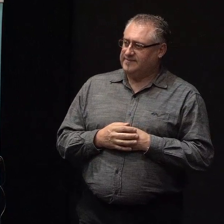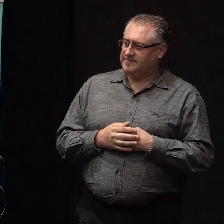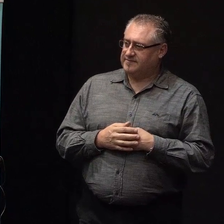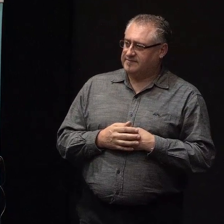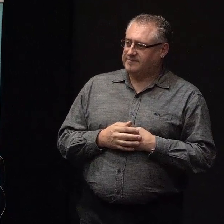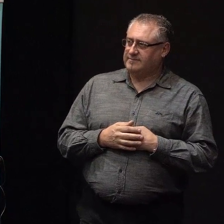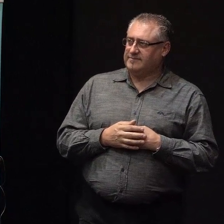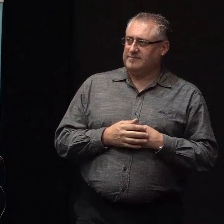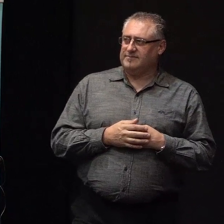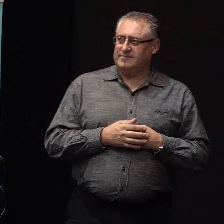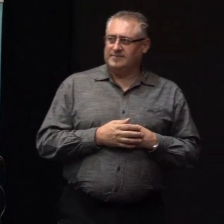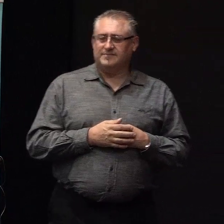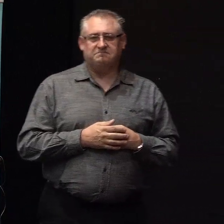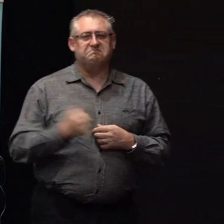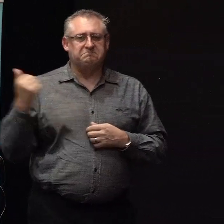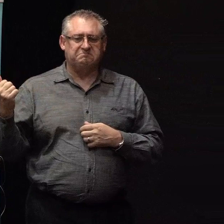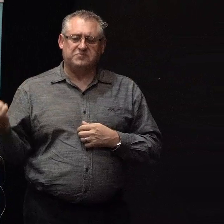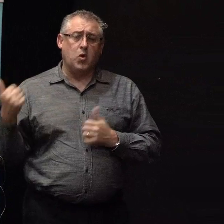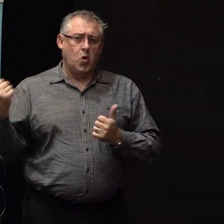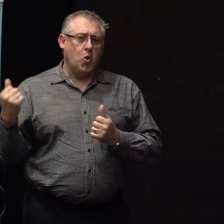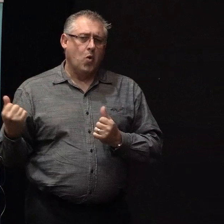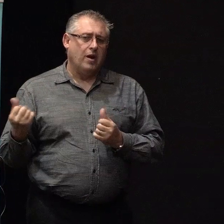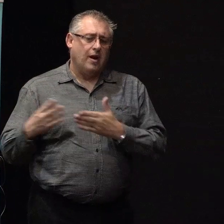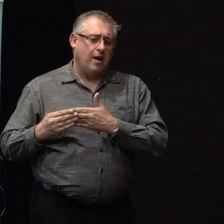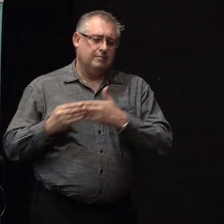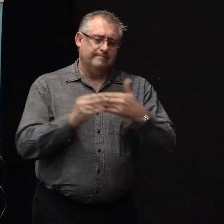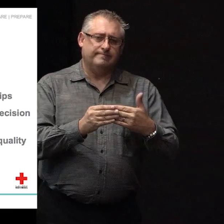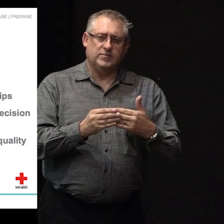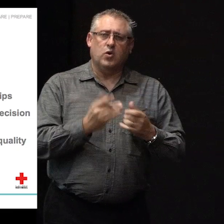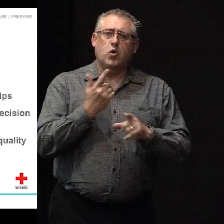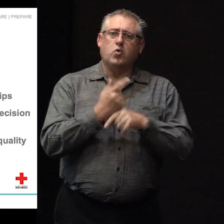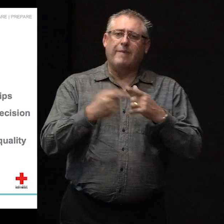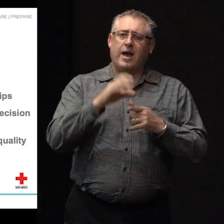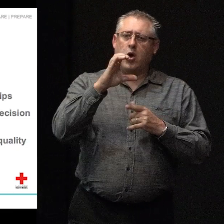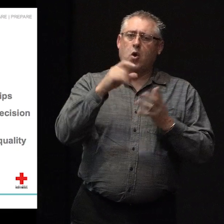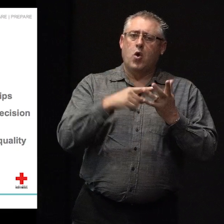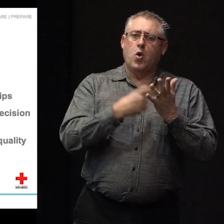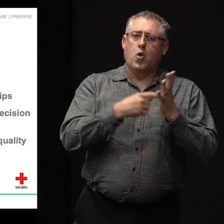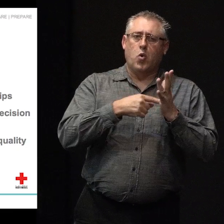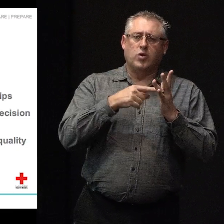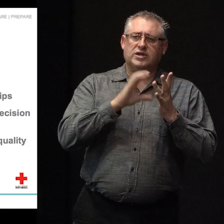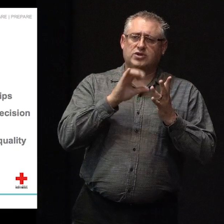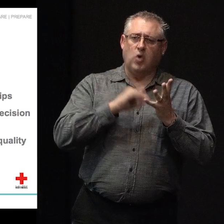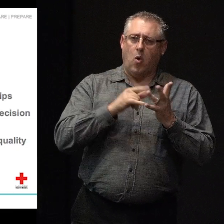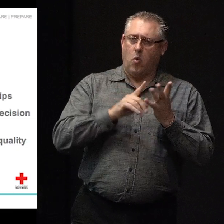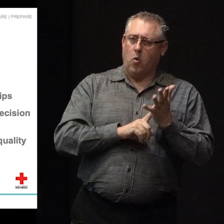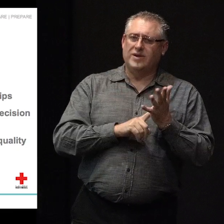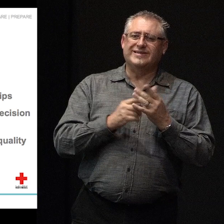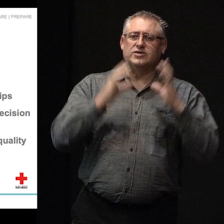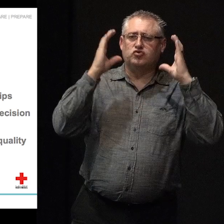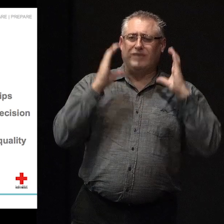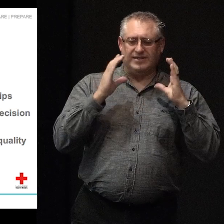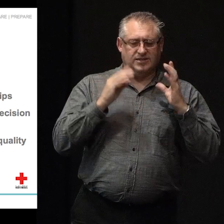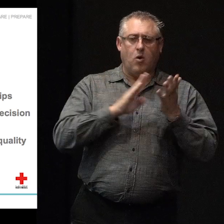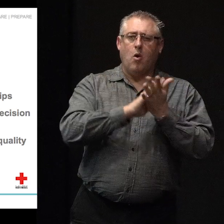All right, that's a good prelude to this next session, which is about cortisol. So cortisol is a stress hormone, and you're probably more